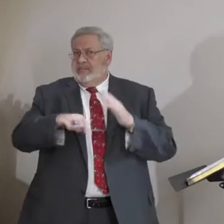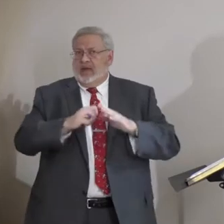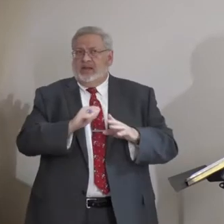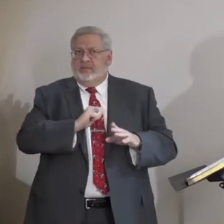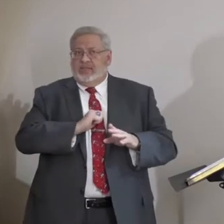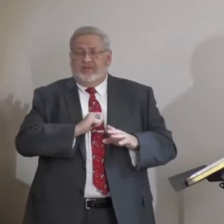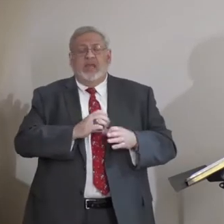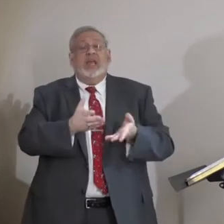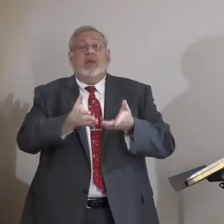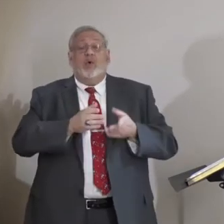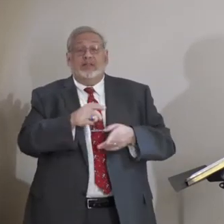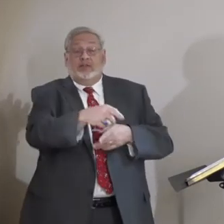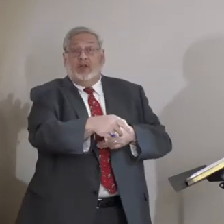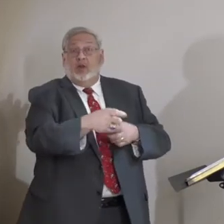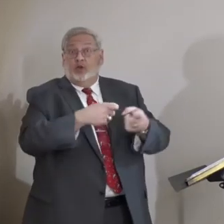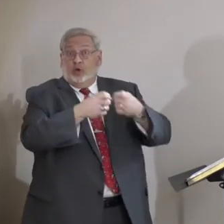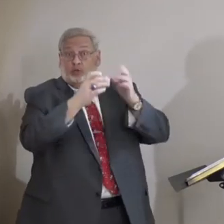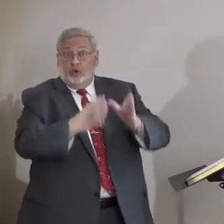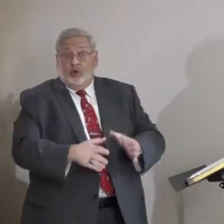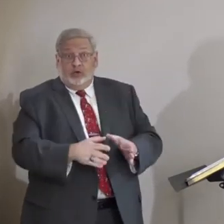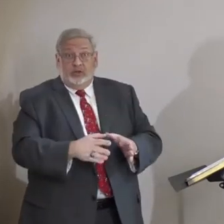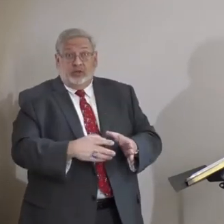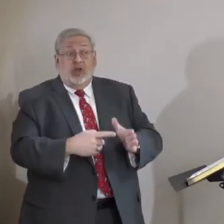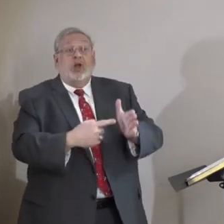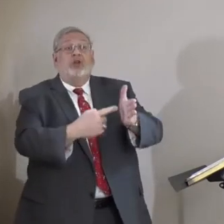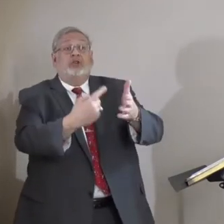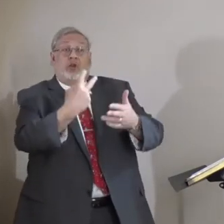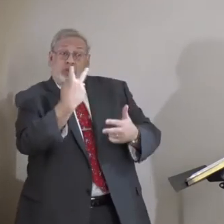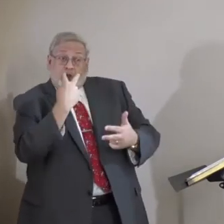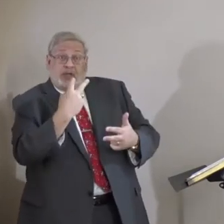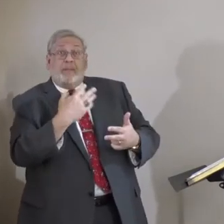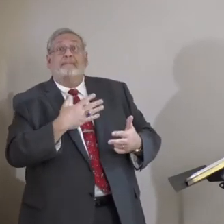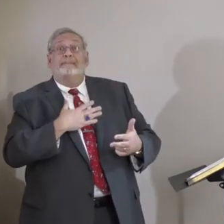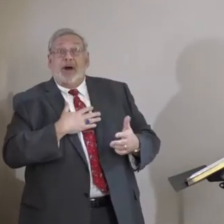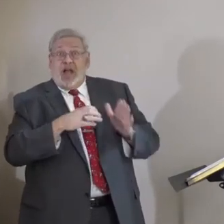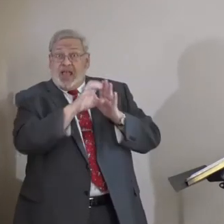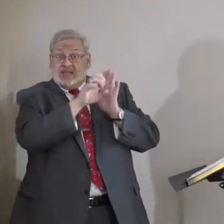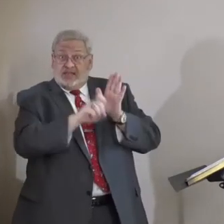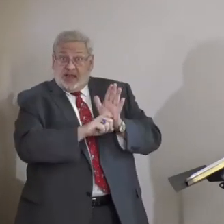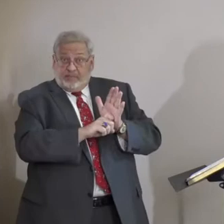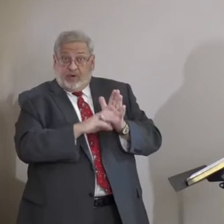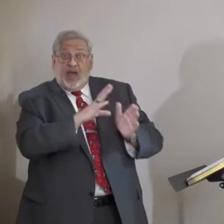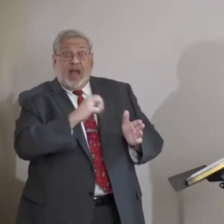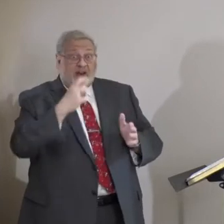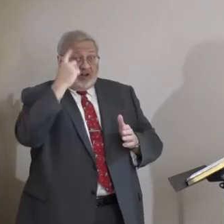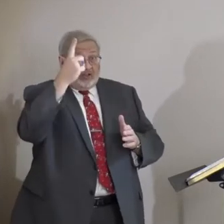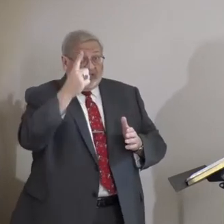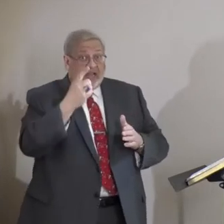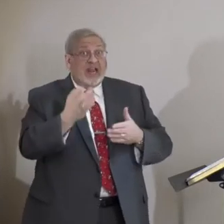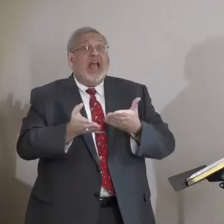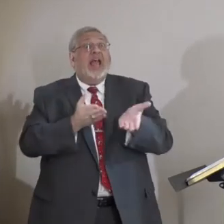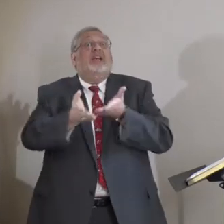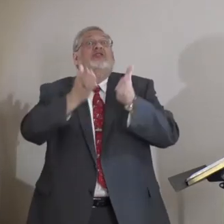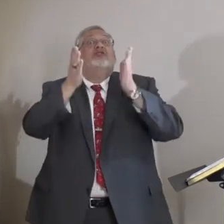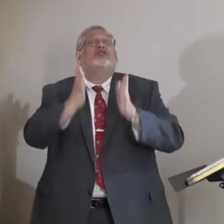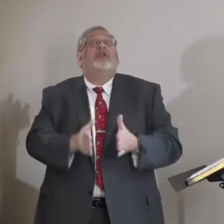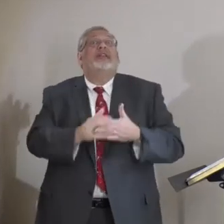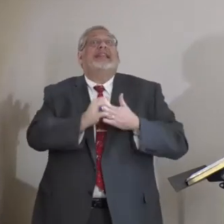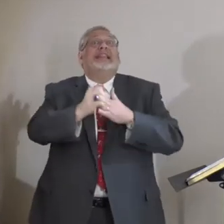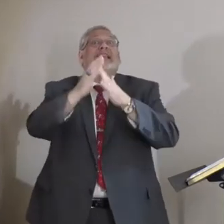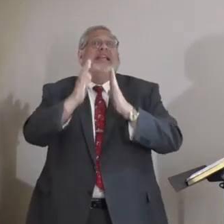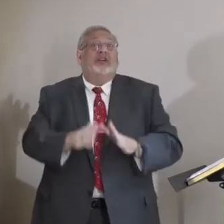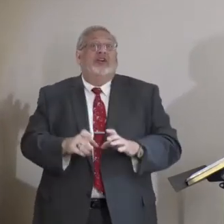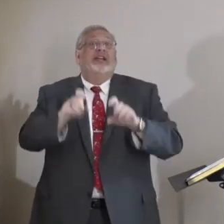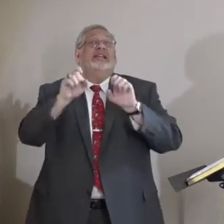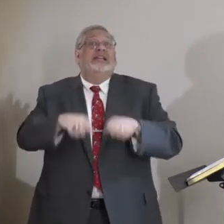these nobles that he's talking to, to see his example and understand that as a servant leader, he needed to